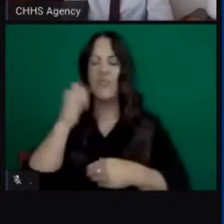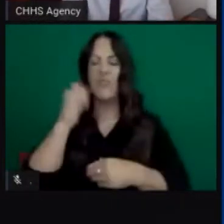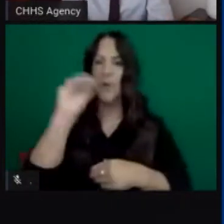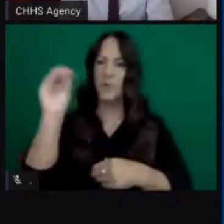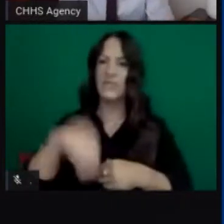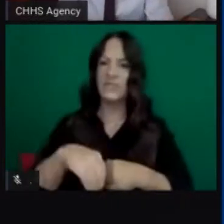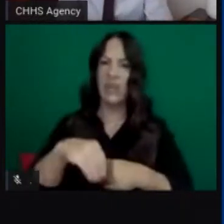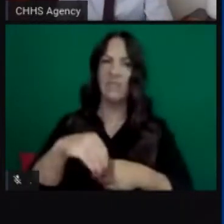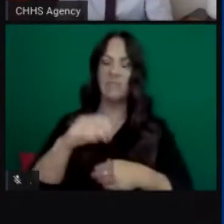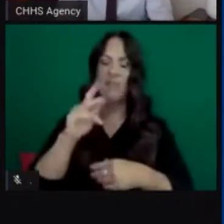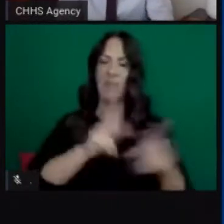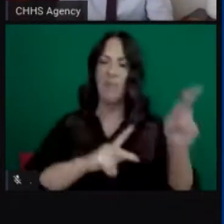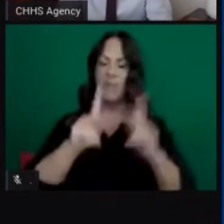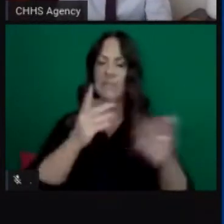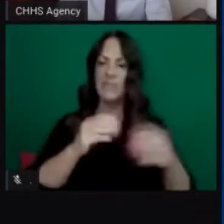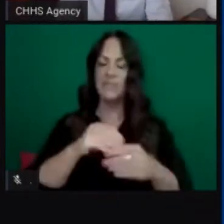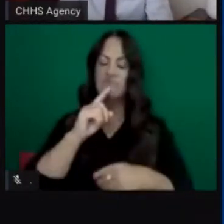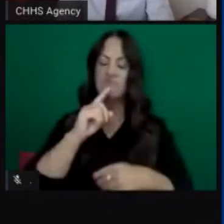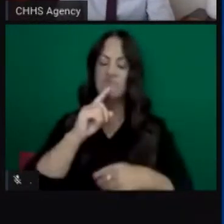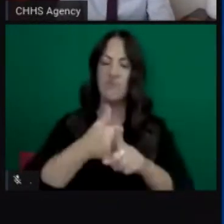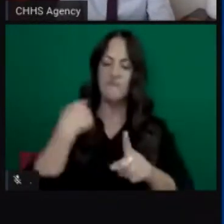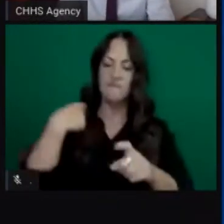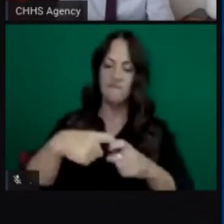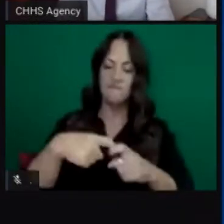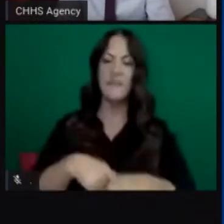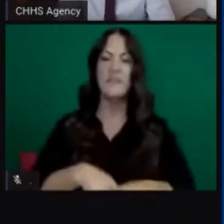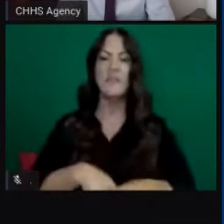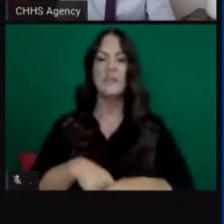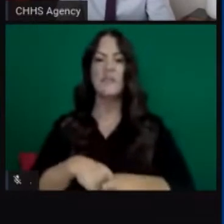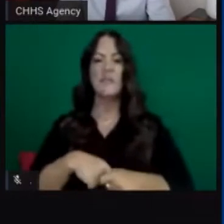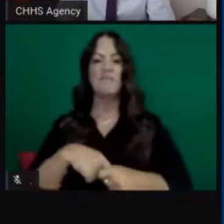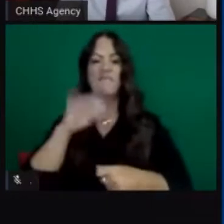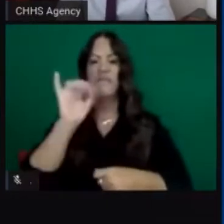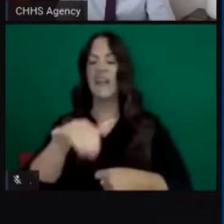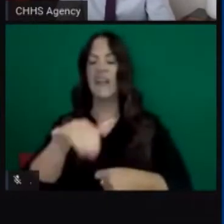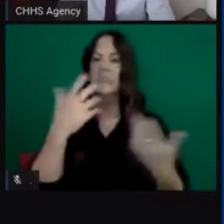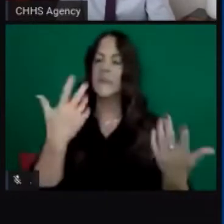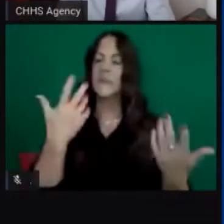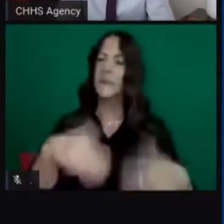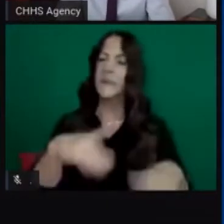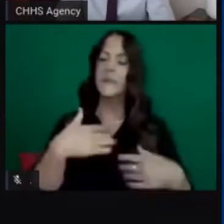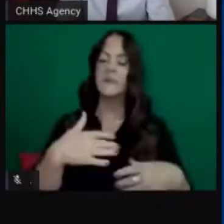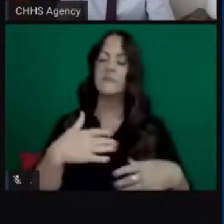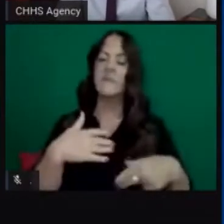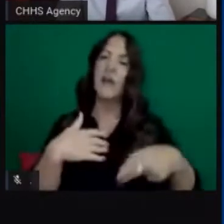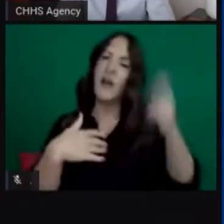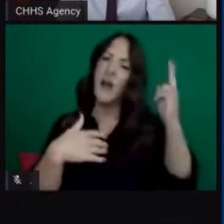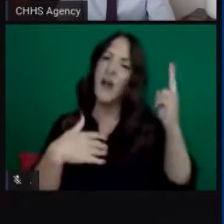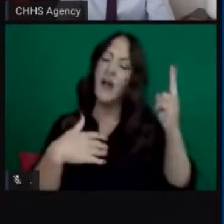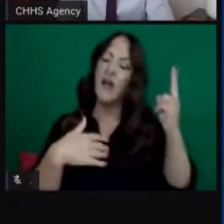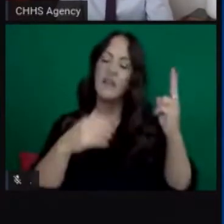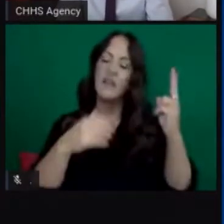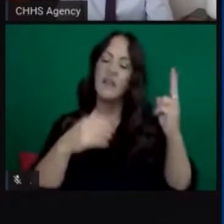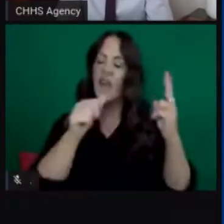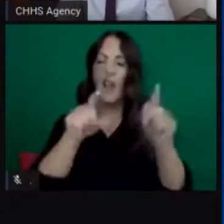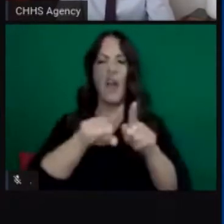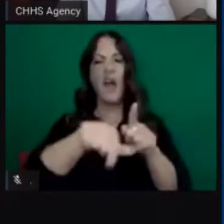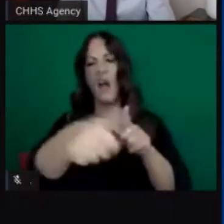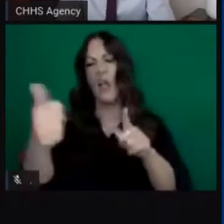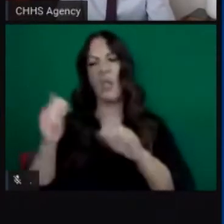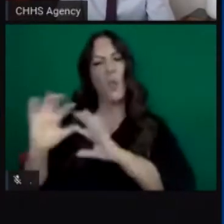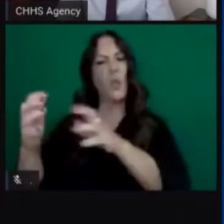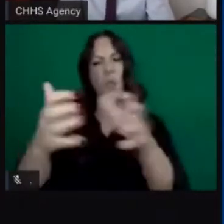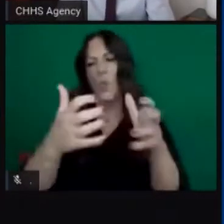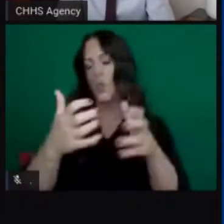40 um that that impact is not insignificant and something that the state continues